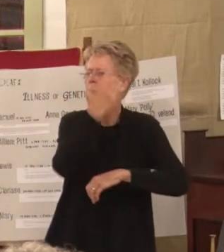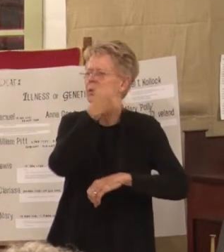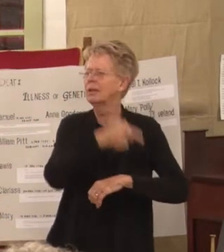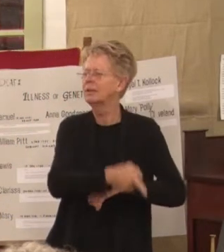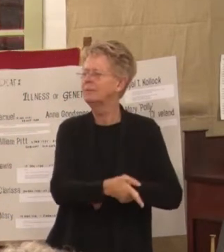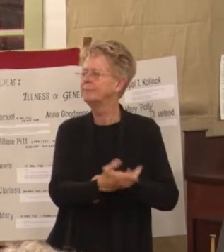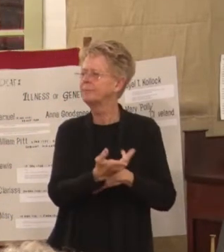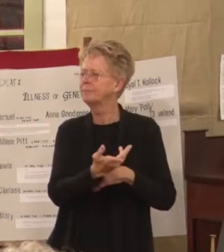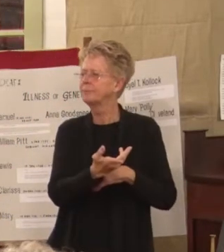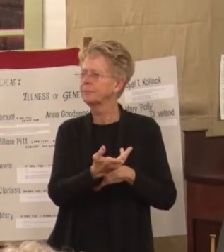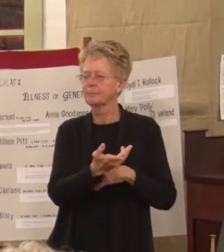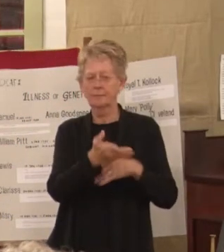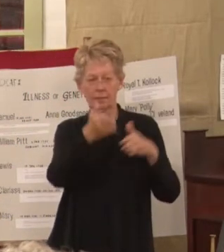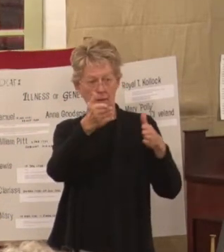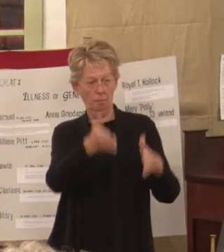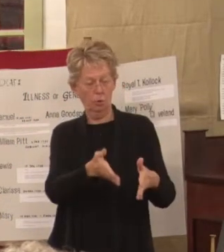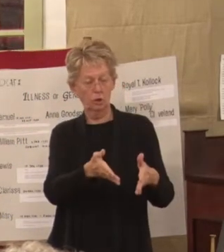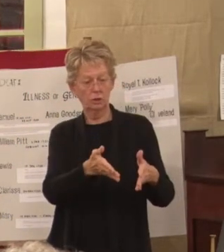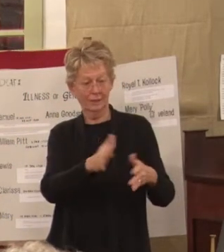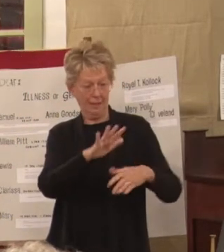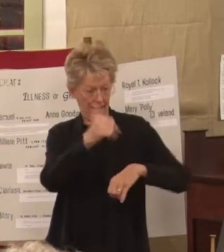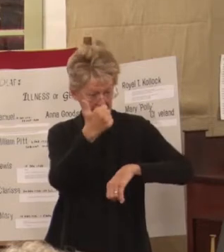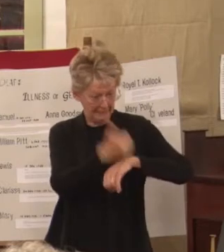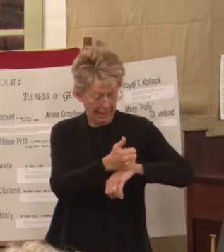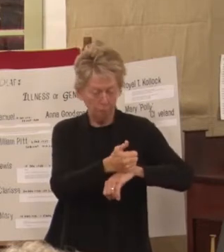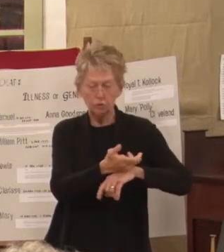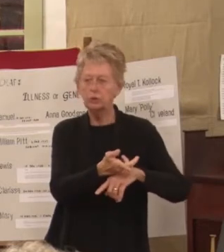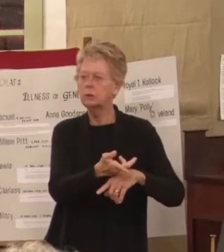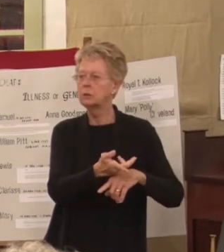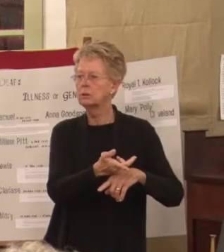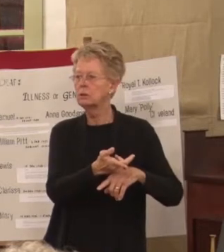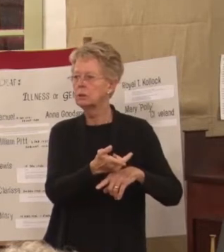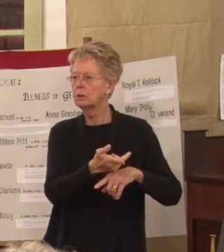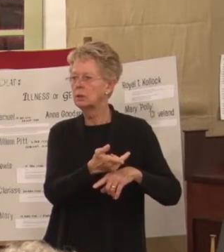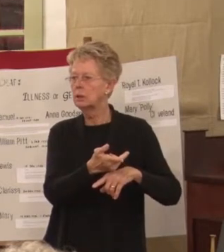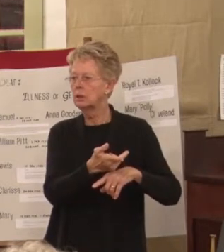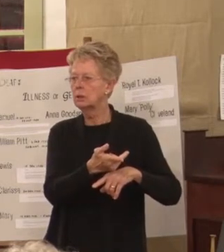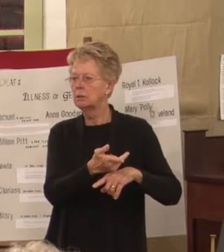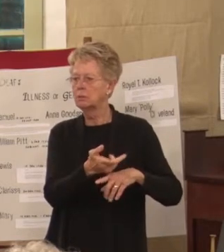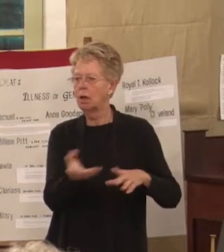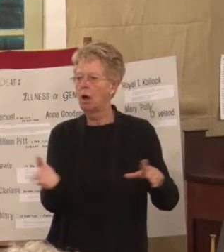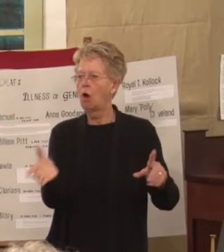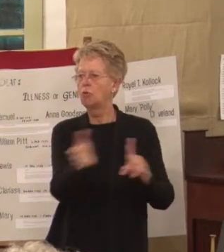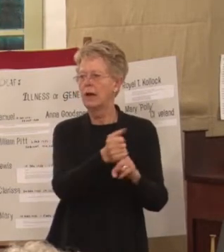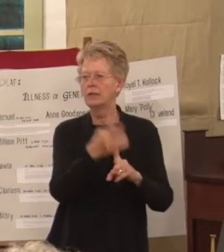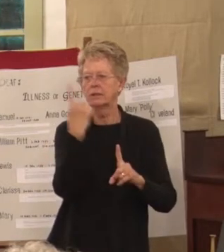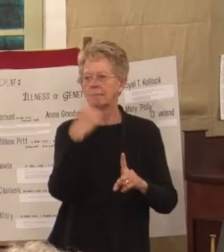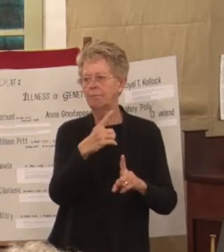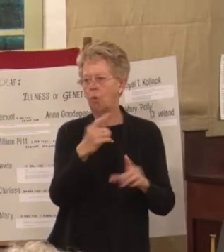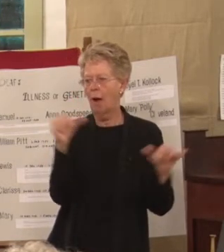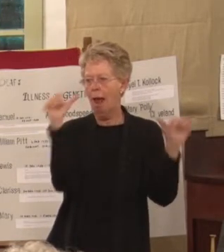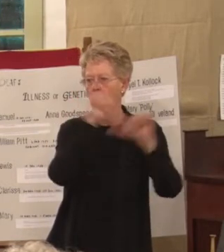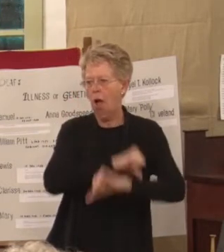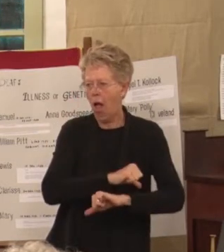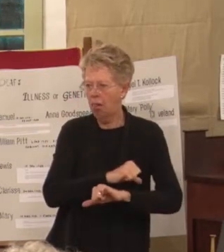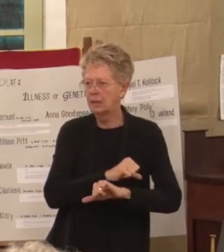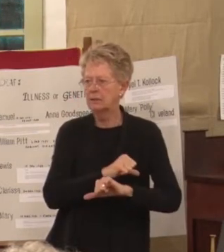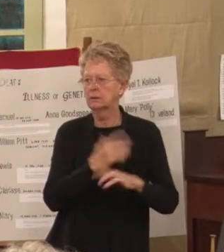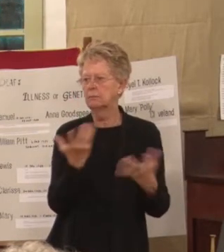person who established that was arrested for alcoholism and all that stuff and the school shortly closed.